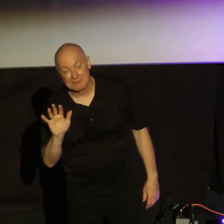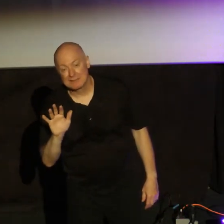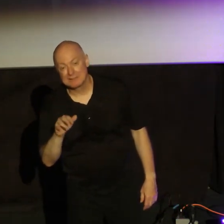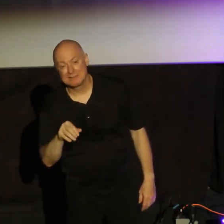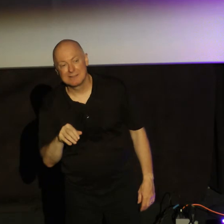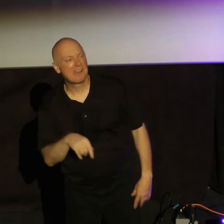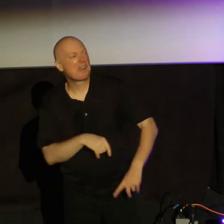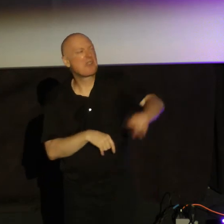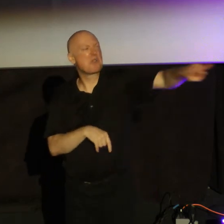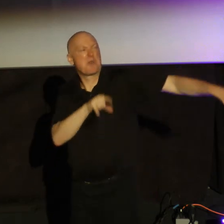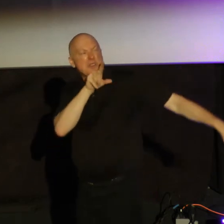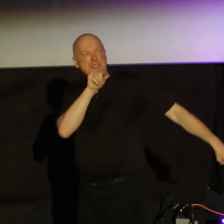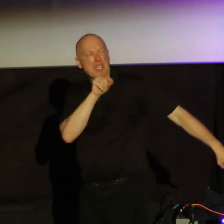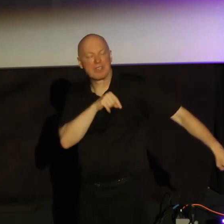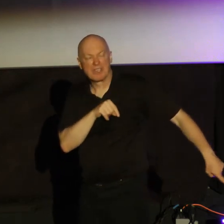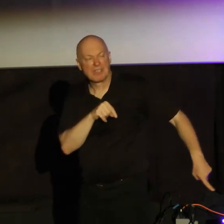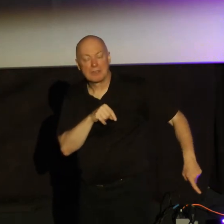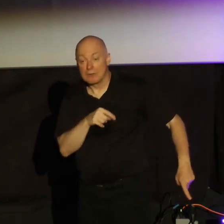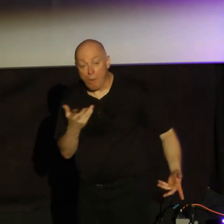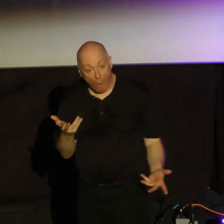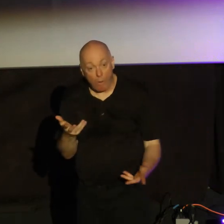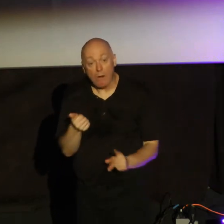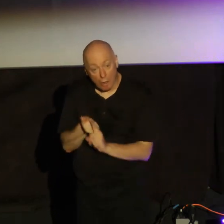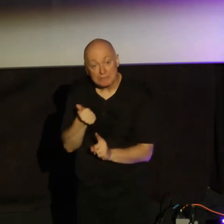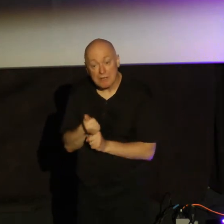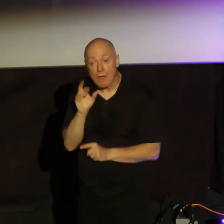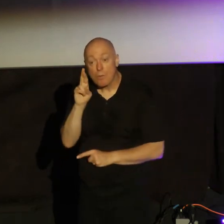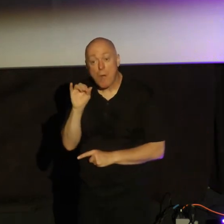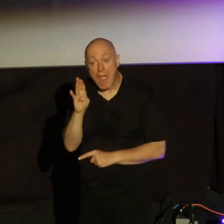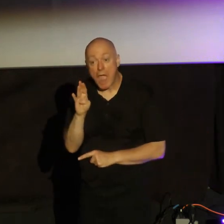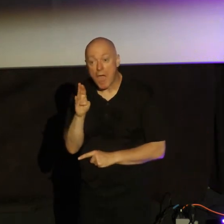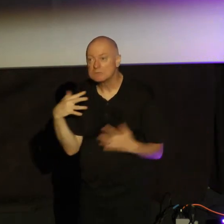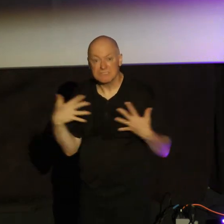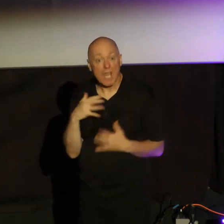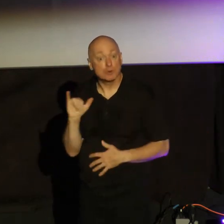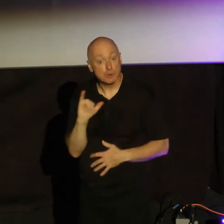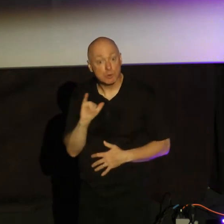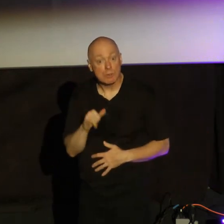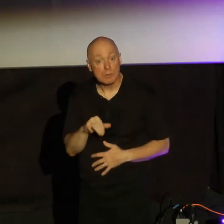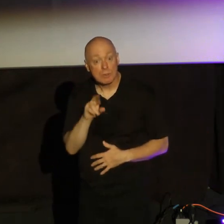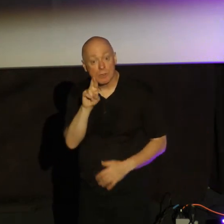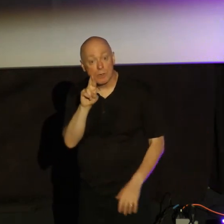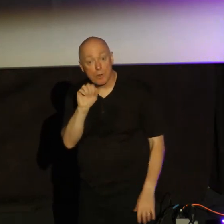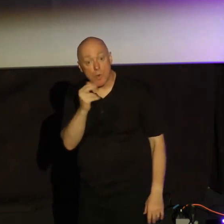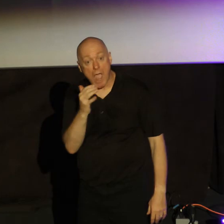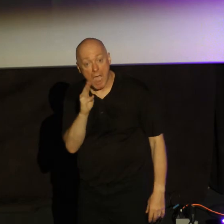chickens. Friends, she says, I'm terrified. Our hearts melted. I'm scared. I'm very scared.